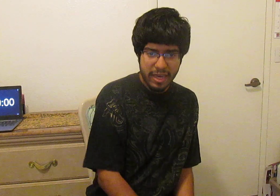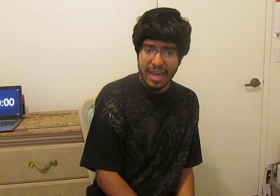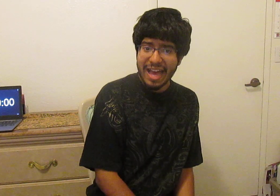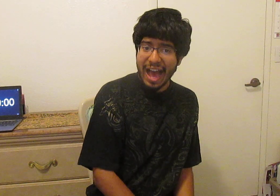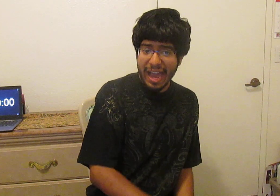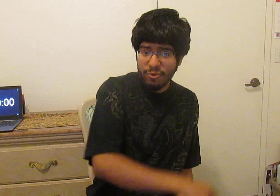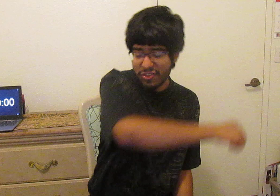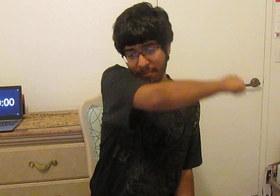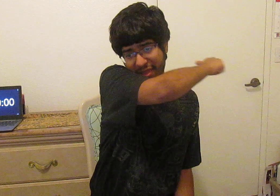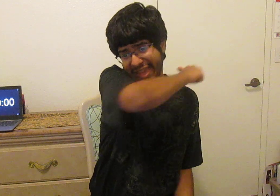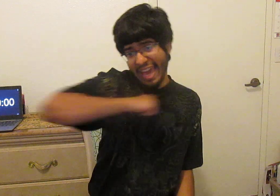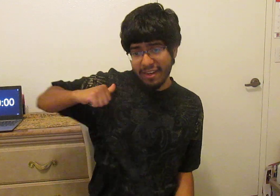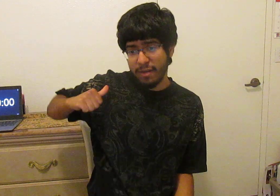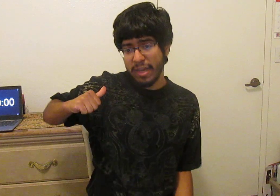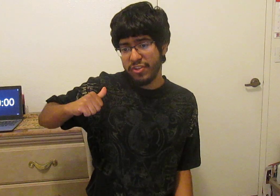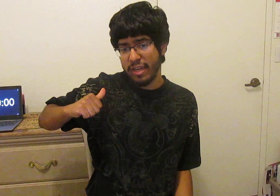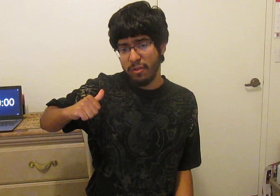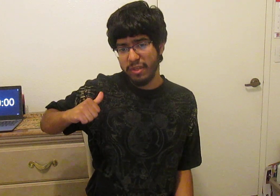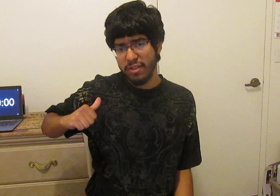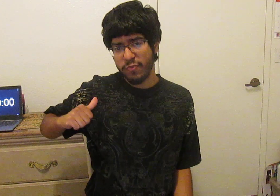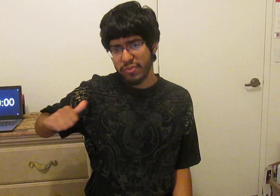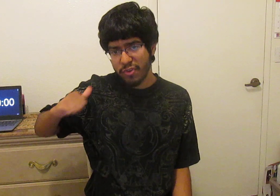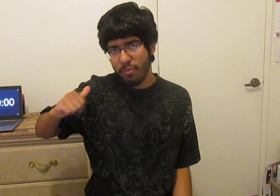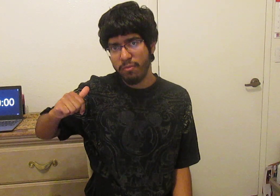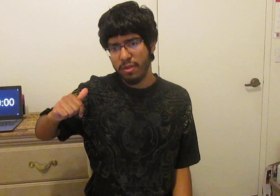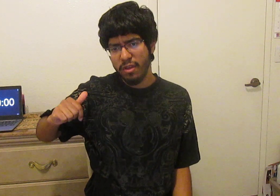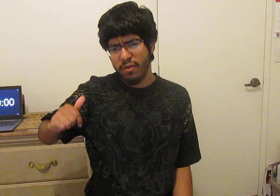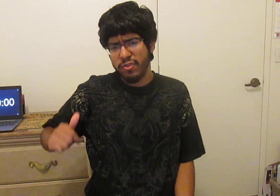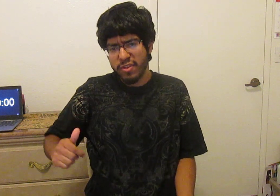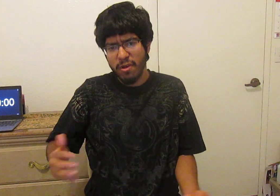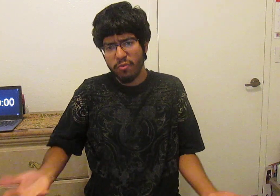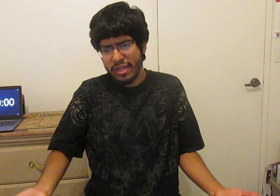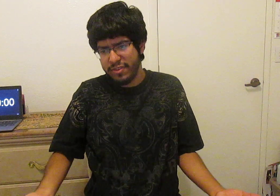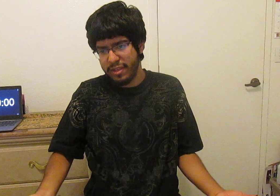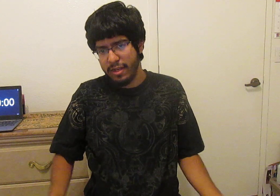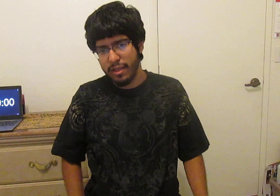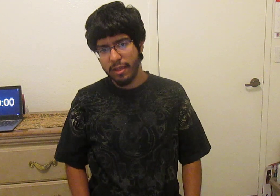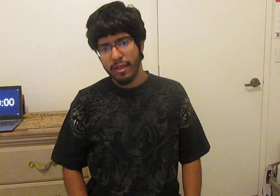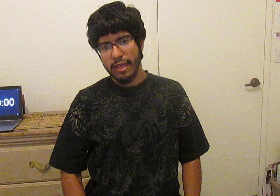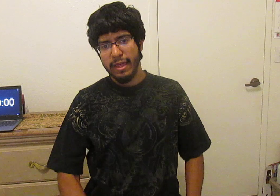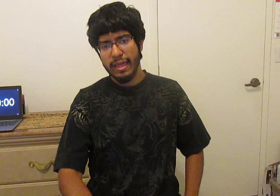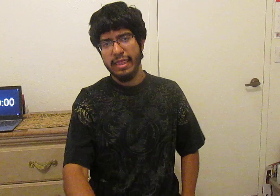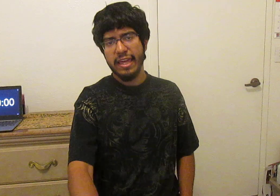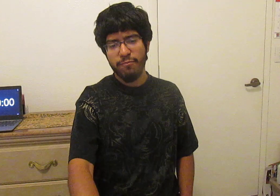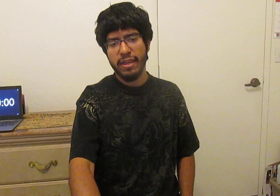that I risk completely ending my channel because for some for some odd reason they've been